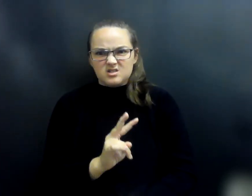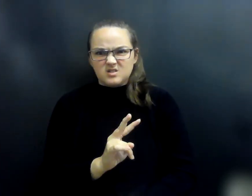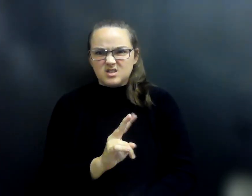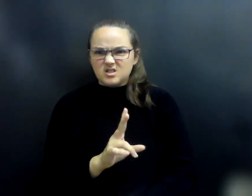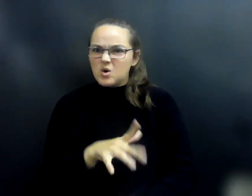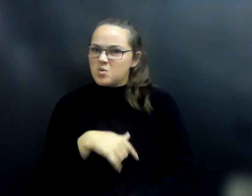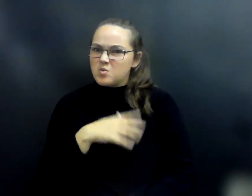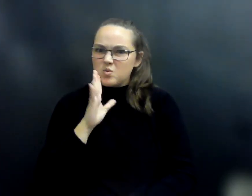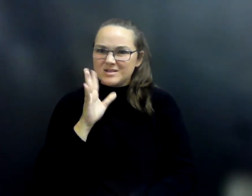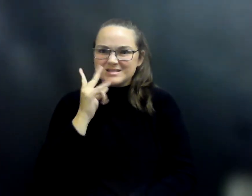see who wins this game.